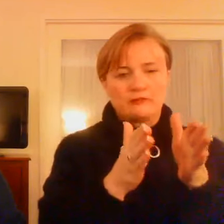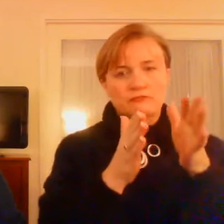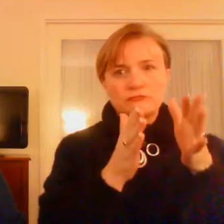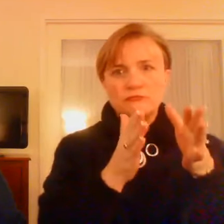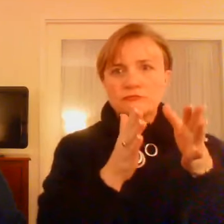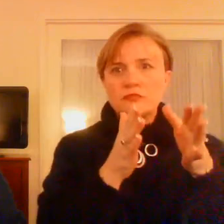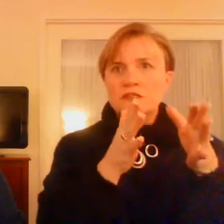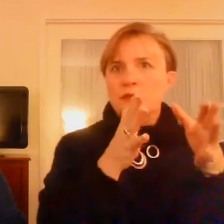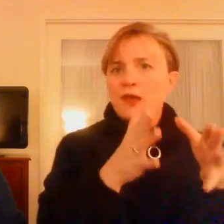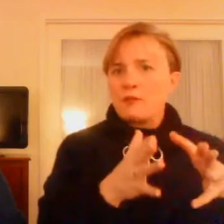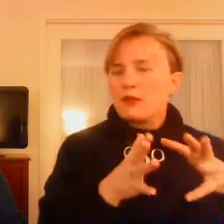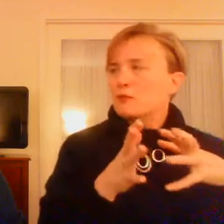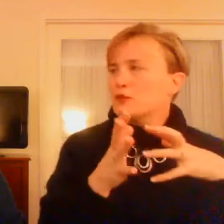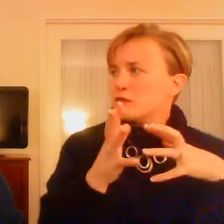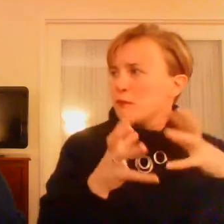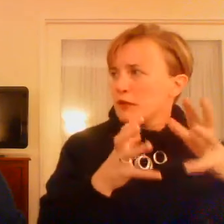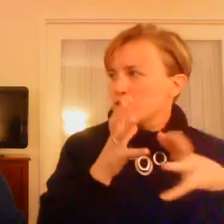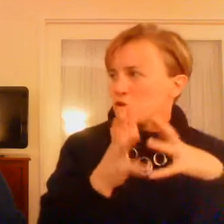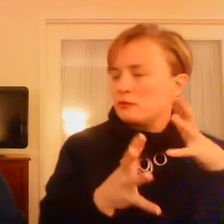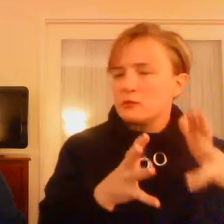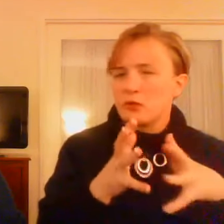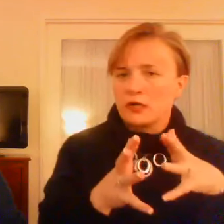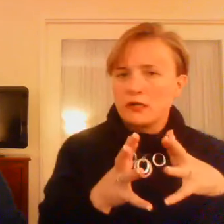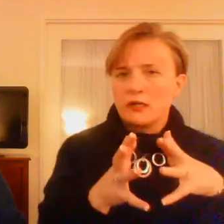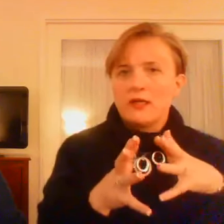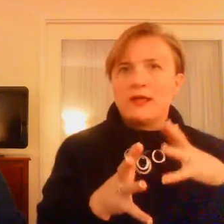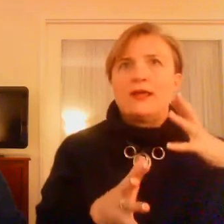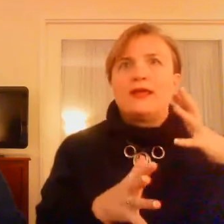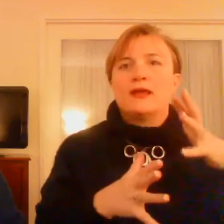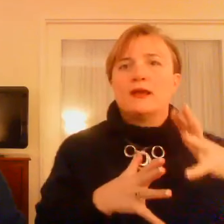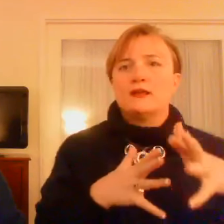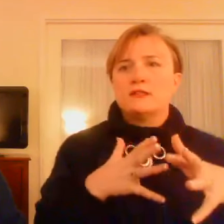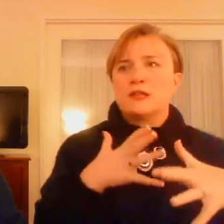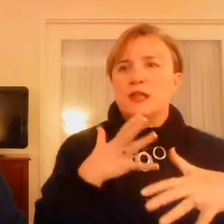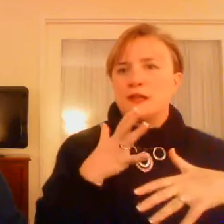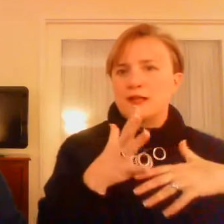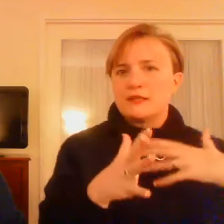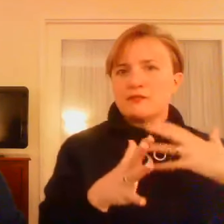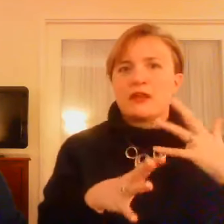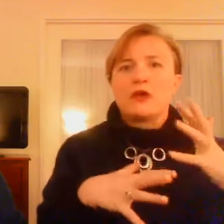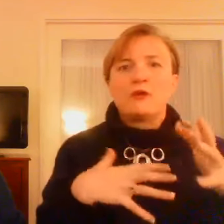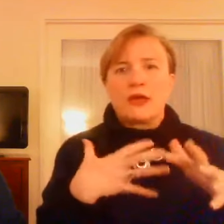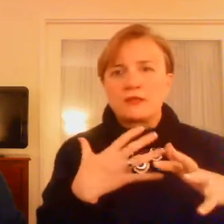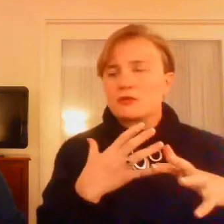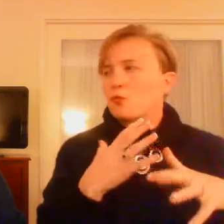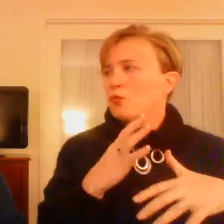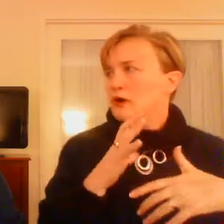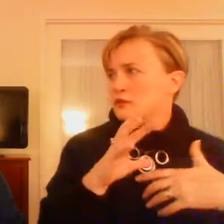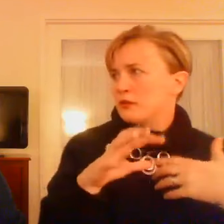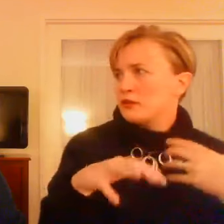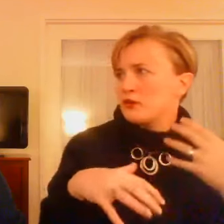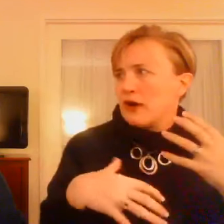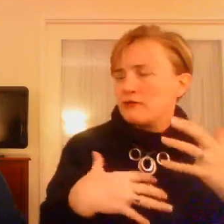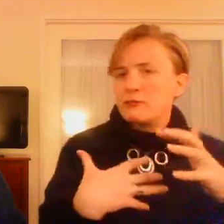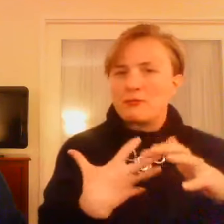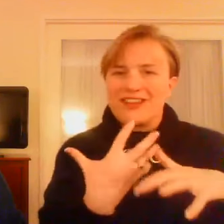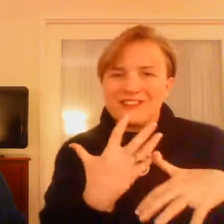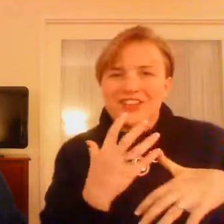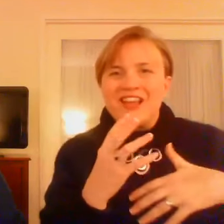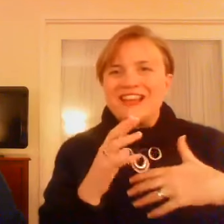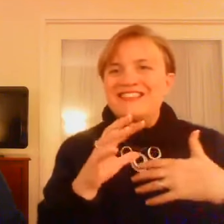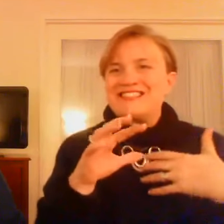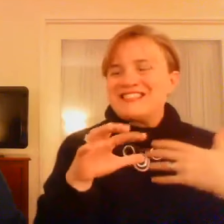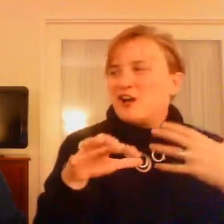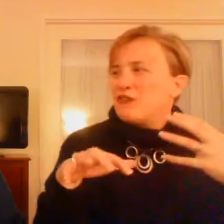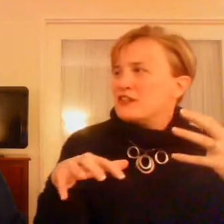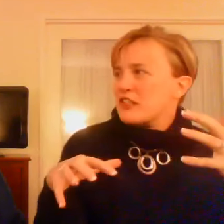full day. So we come in and we do that brainstorm in the morning and get an idea of like, okay, so what do we need to craft? But we kind